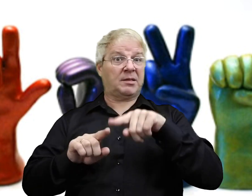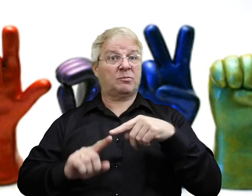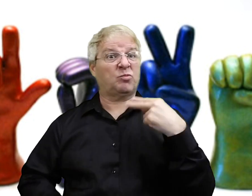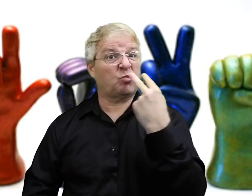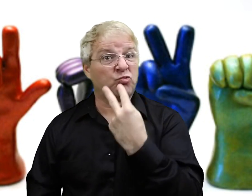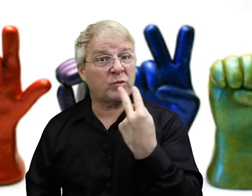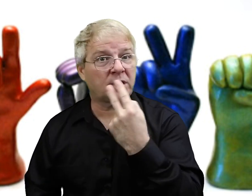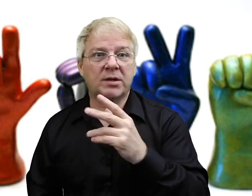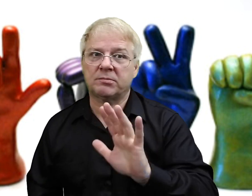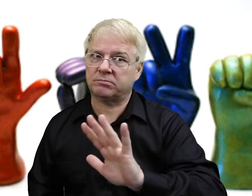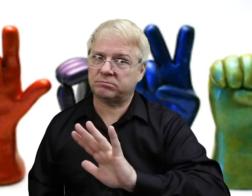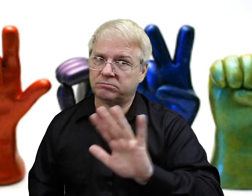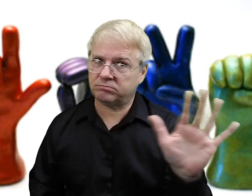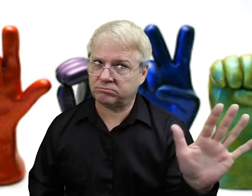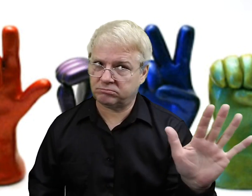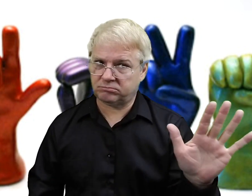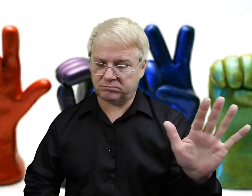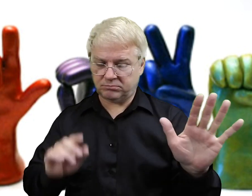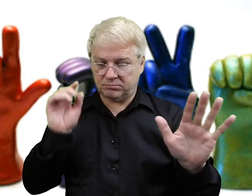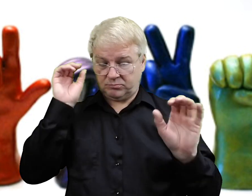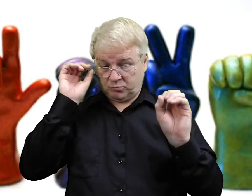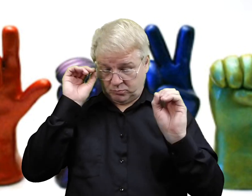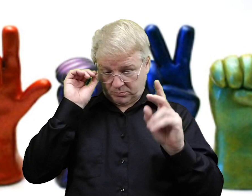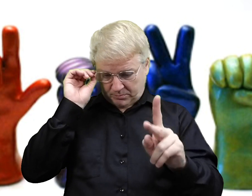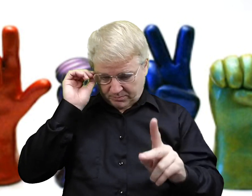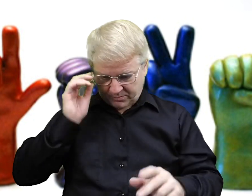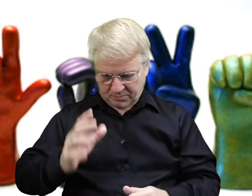don't ask them to read your lips. Okay?